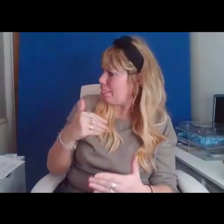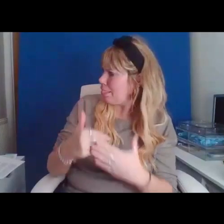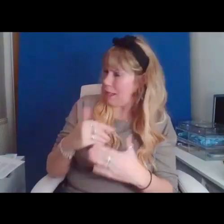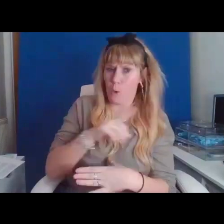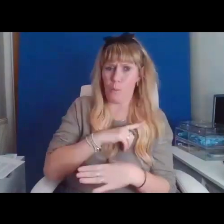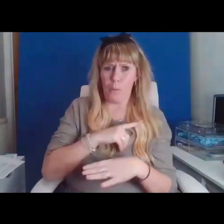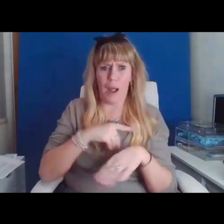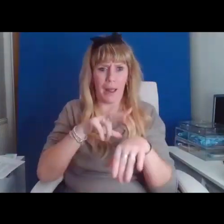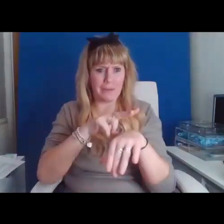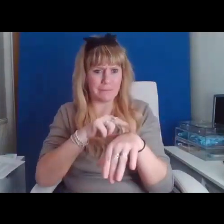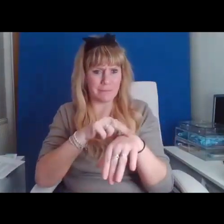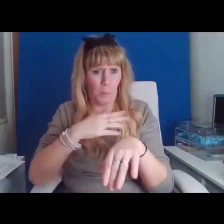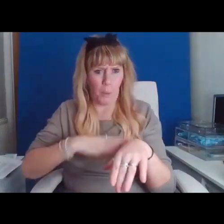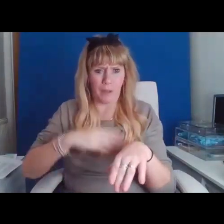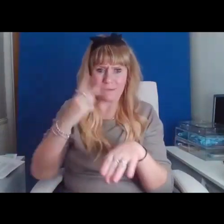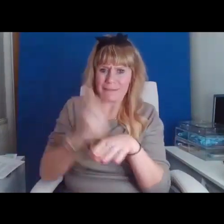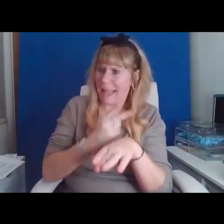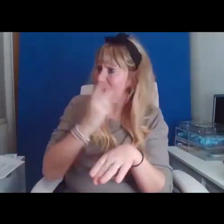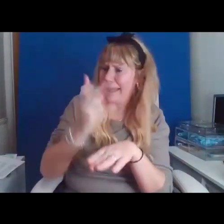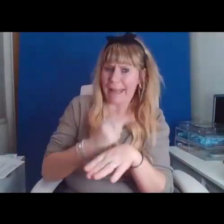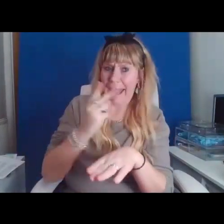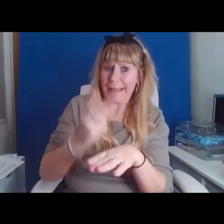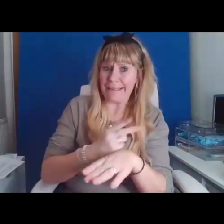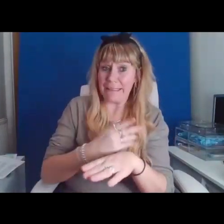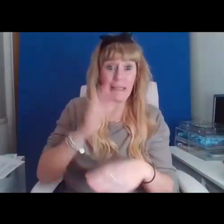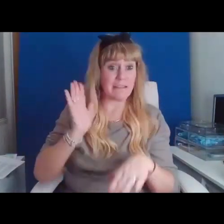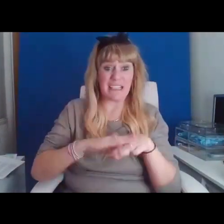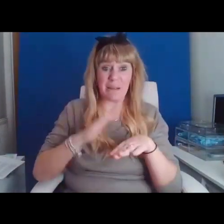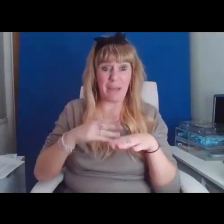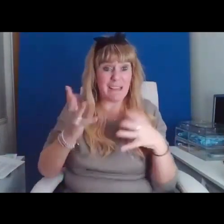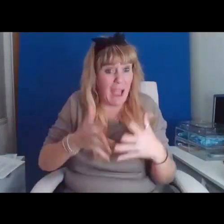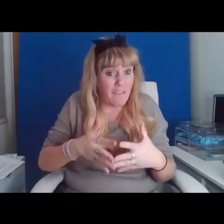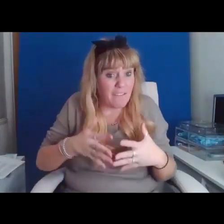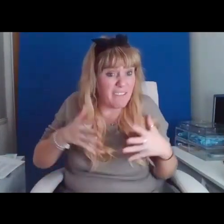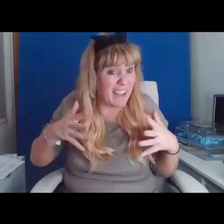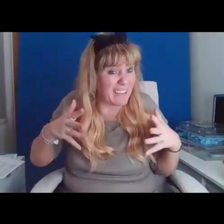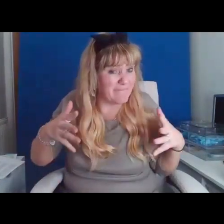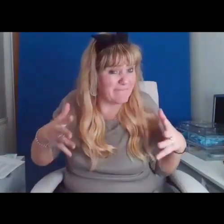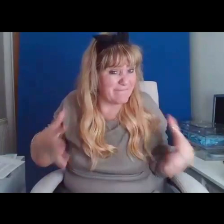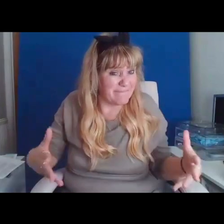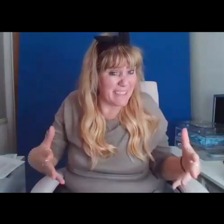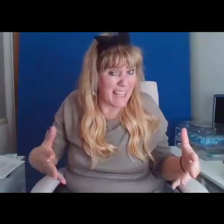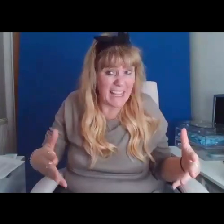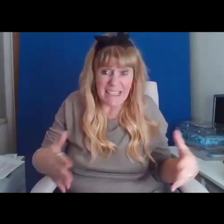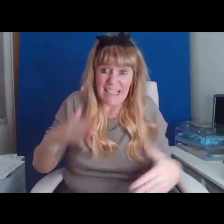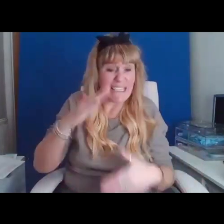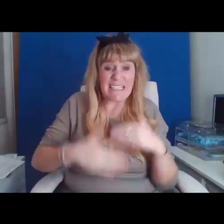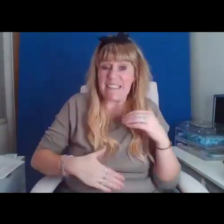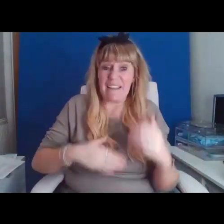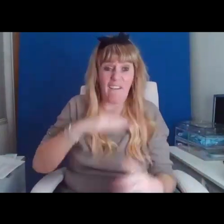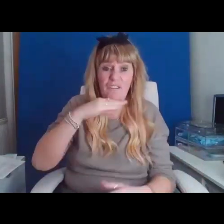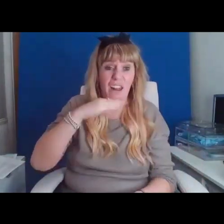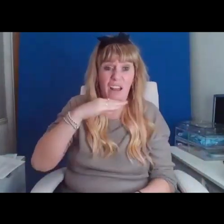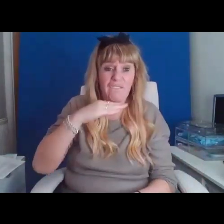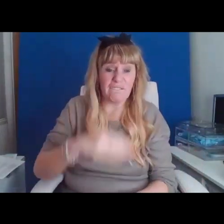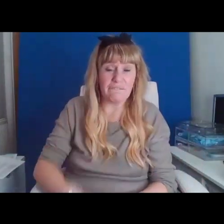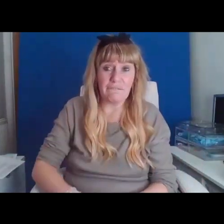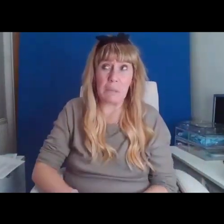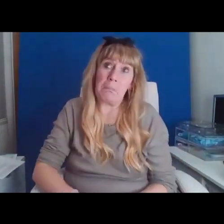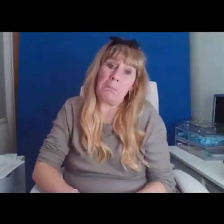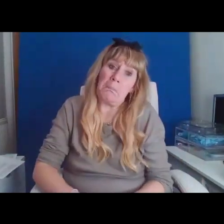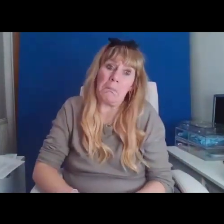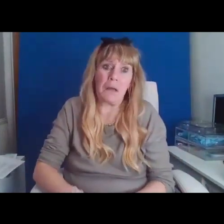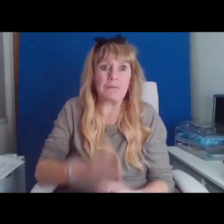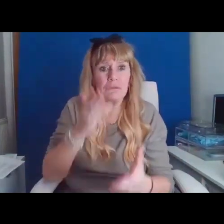do it again. However fat I get, it never seems to be enough for them. I suppose we must simply trust that our health